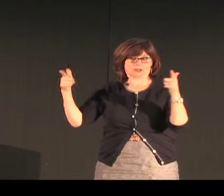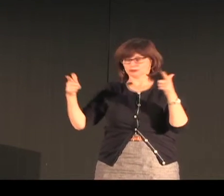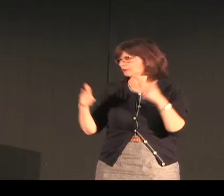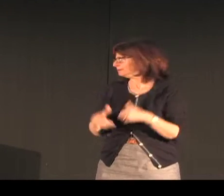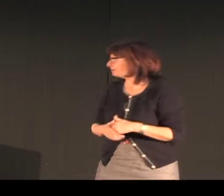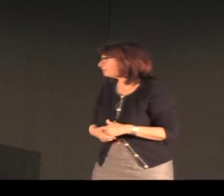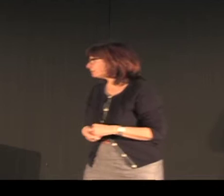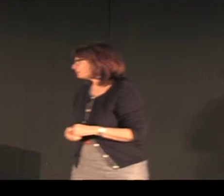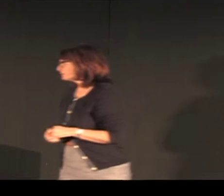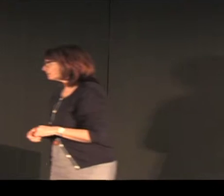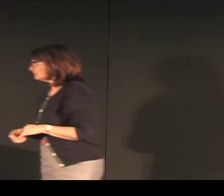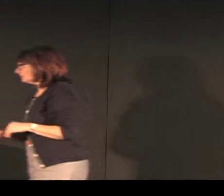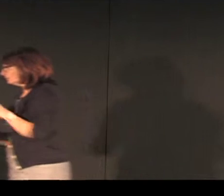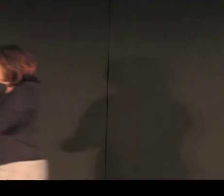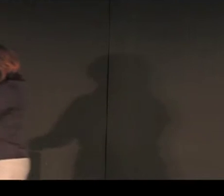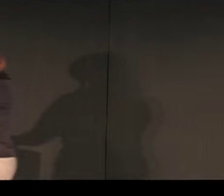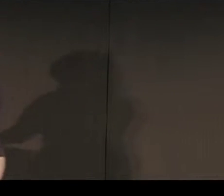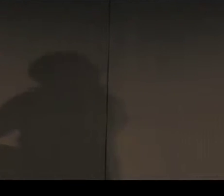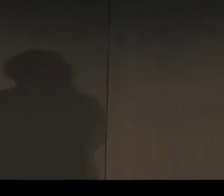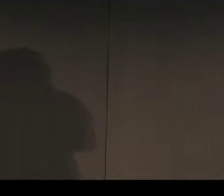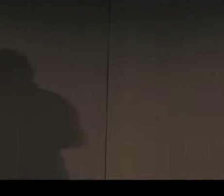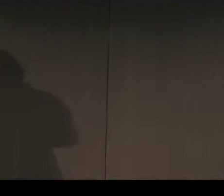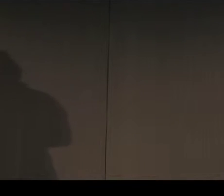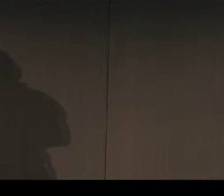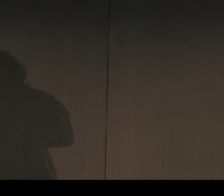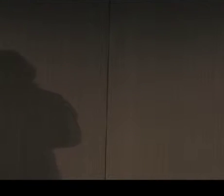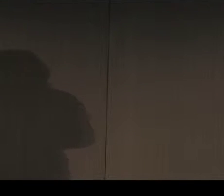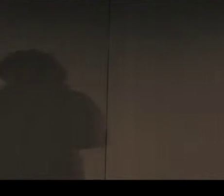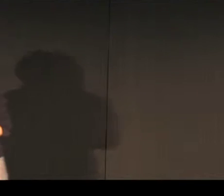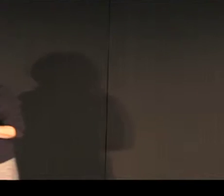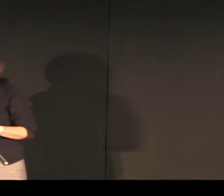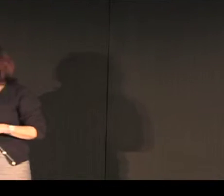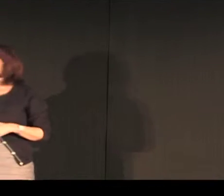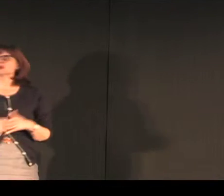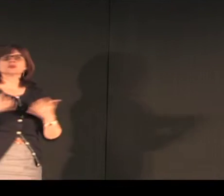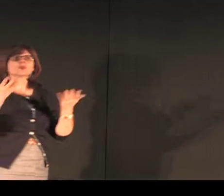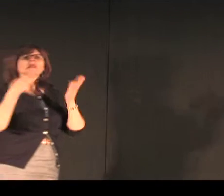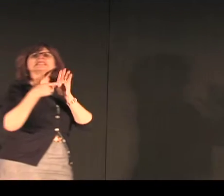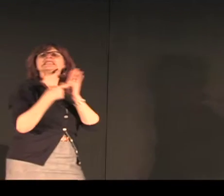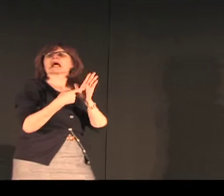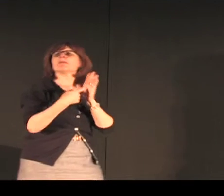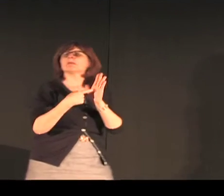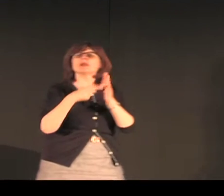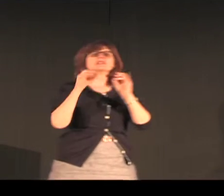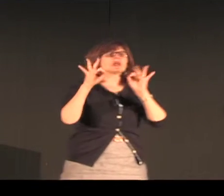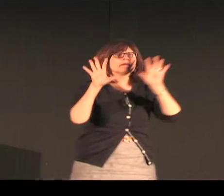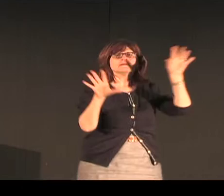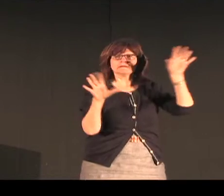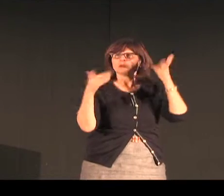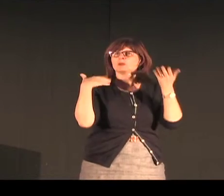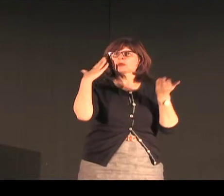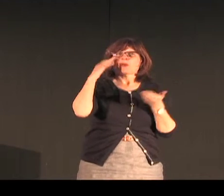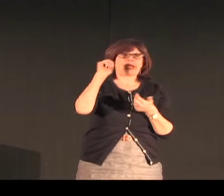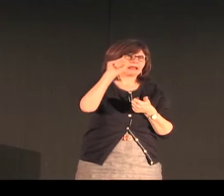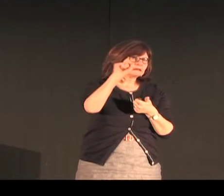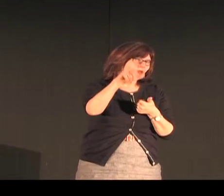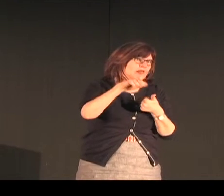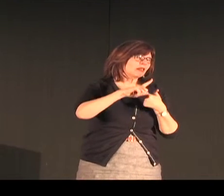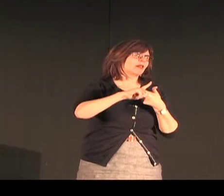don't in fact do a lot of mixing with people from outside of their culture and their group. And it could be an ethnic region or a geographic region.